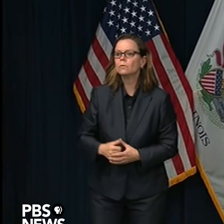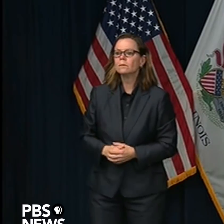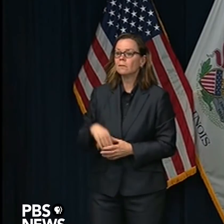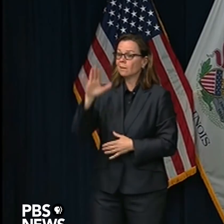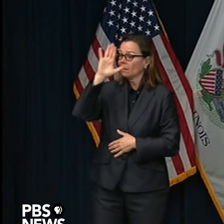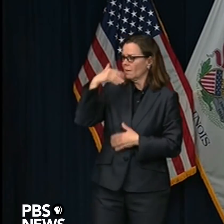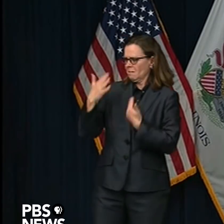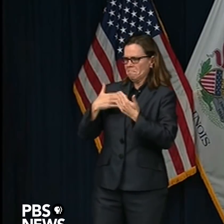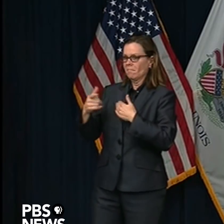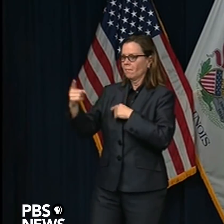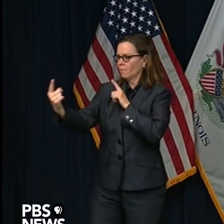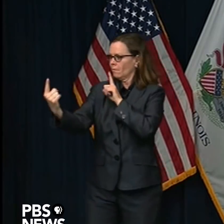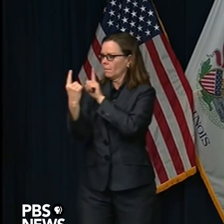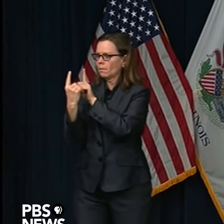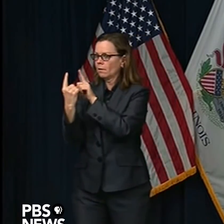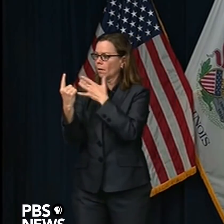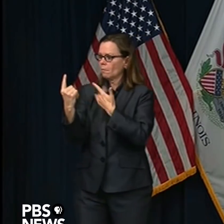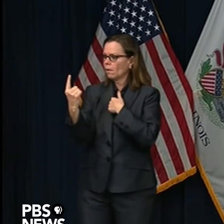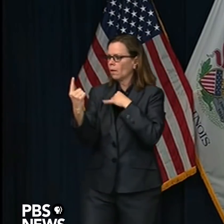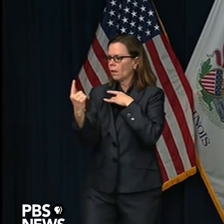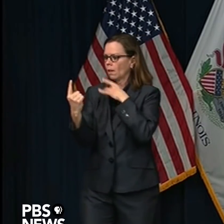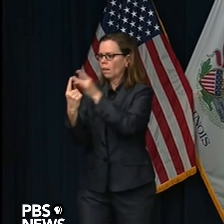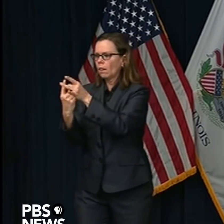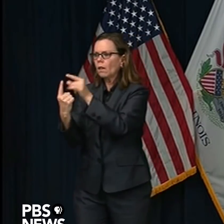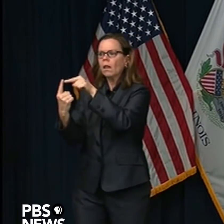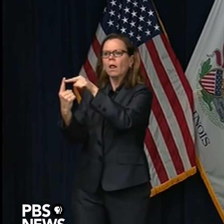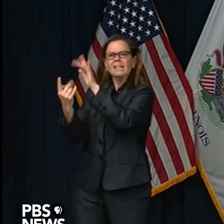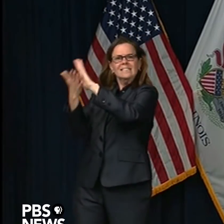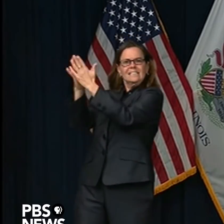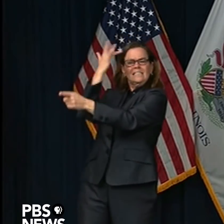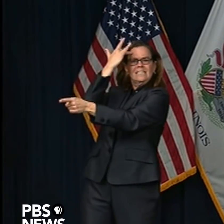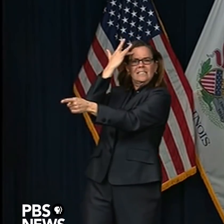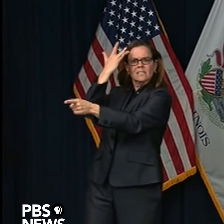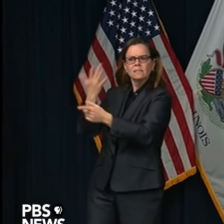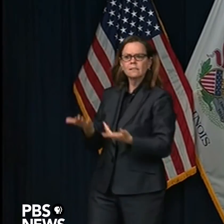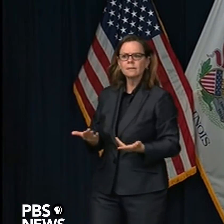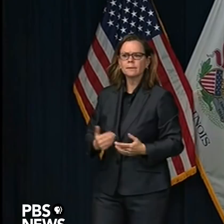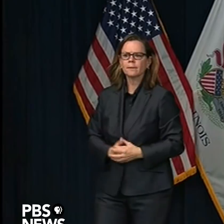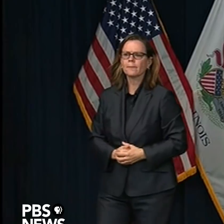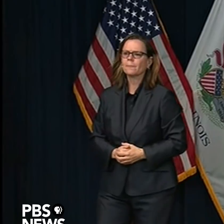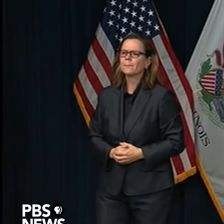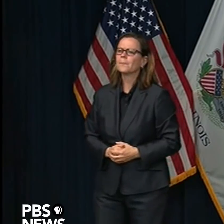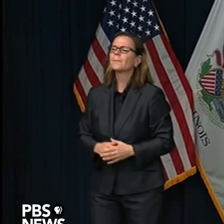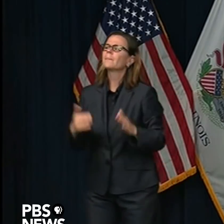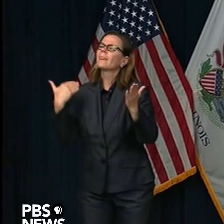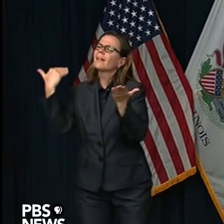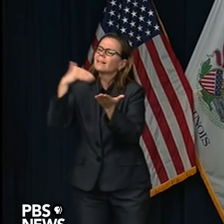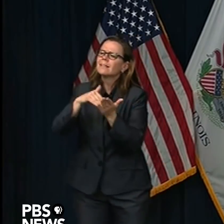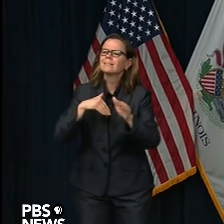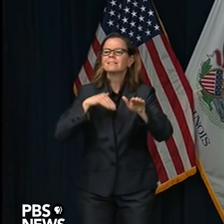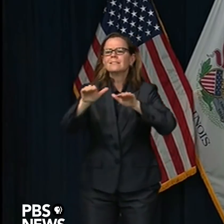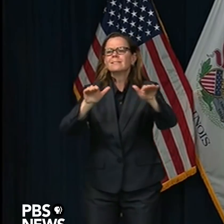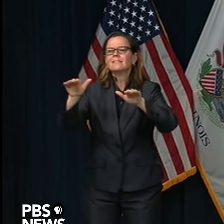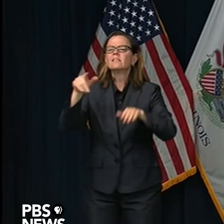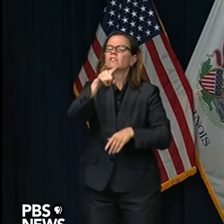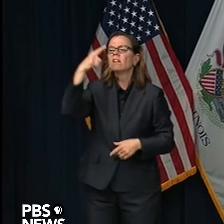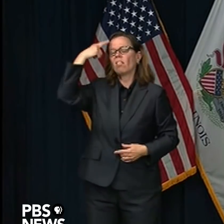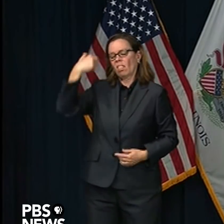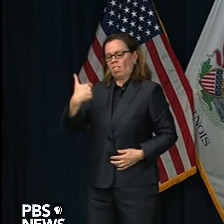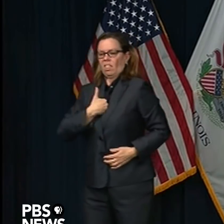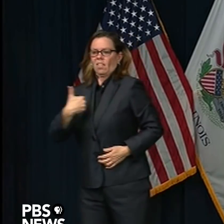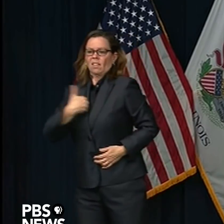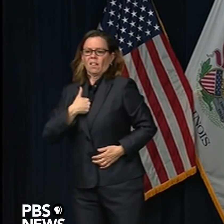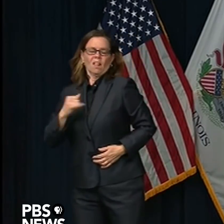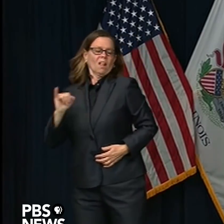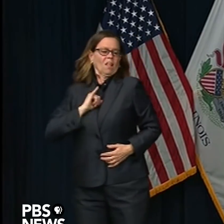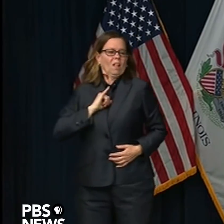not be as fine. And so I'm begging and urging people to look beyond themselves. And I know this message is obvious to most